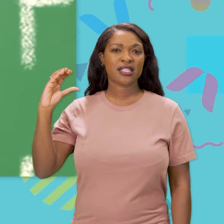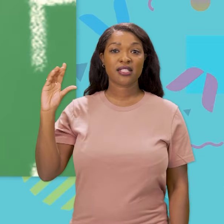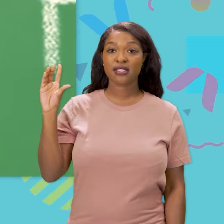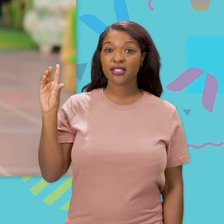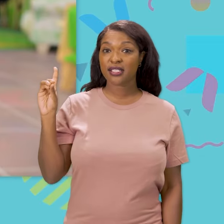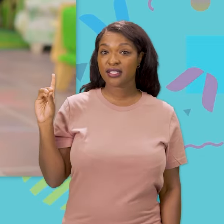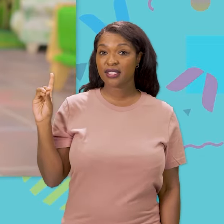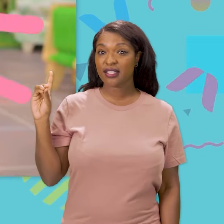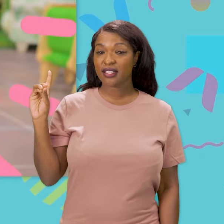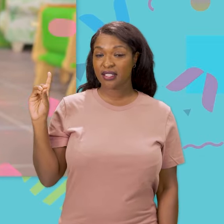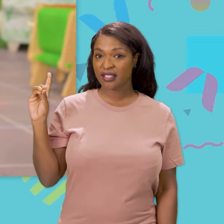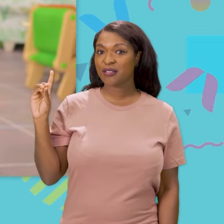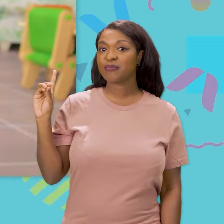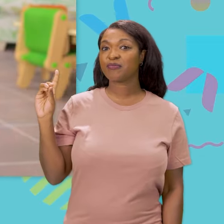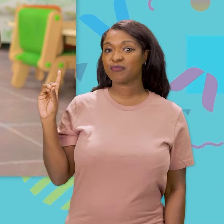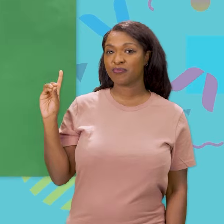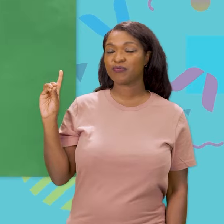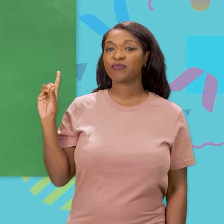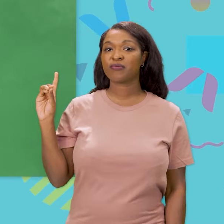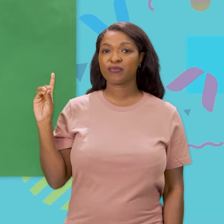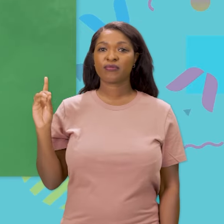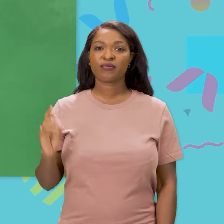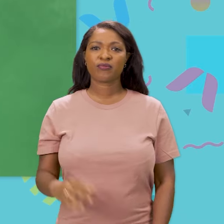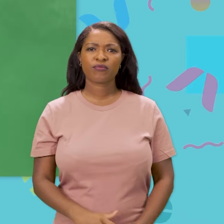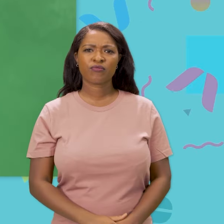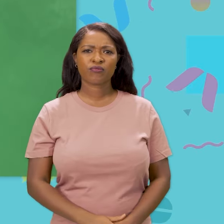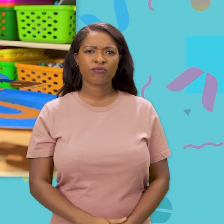D, E, F, H,